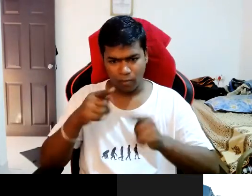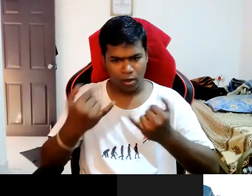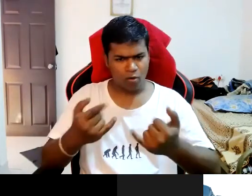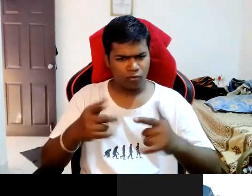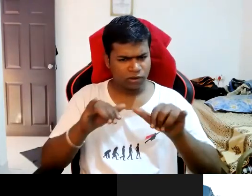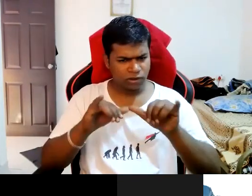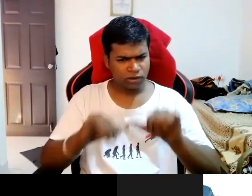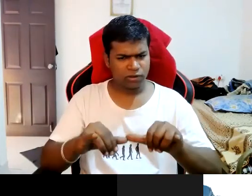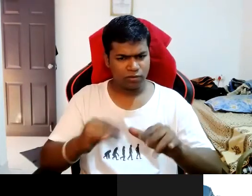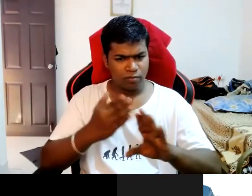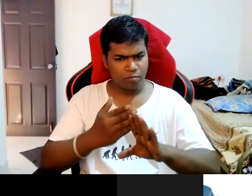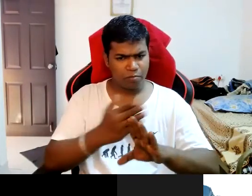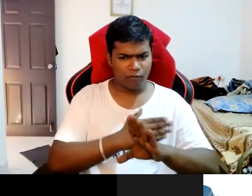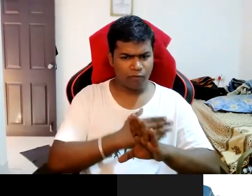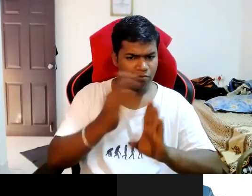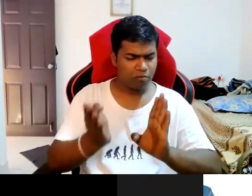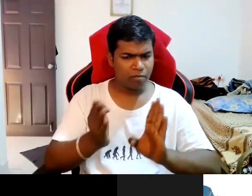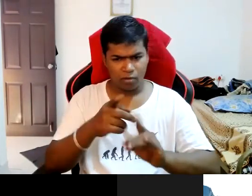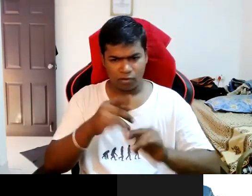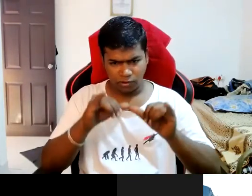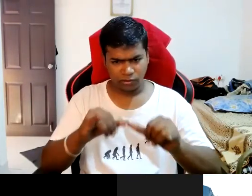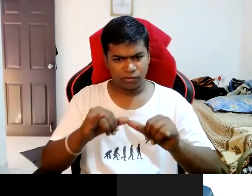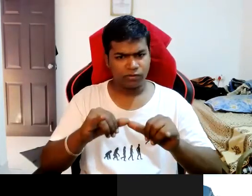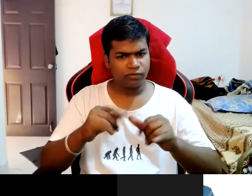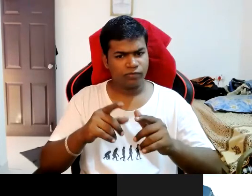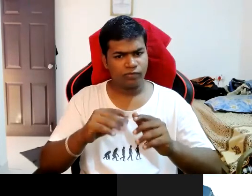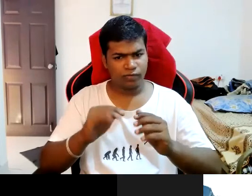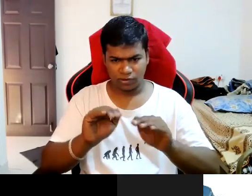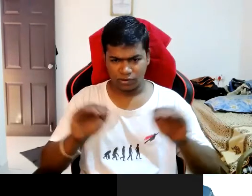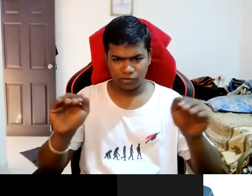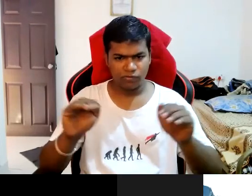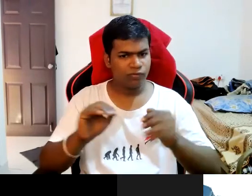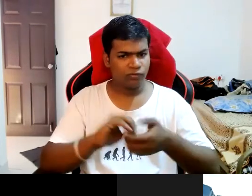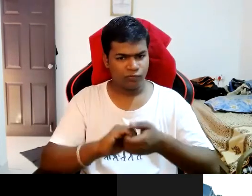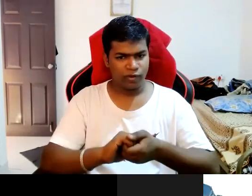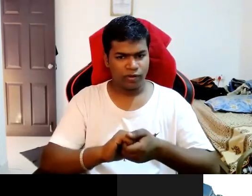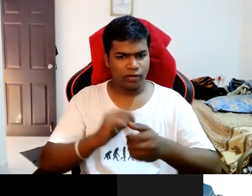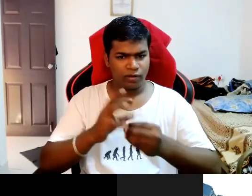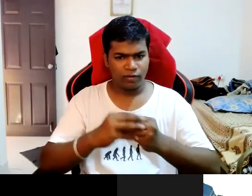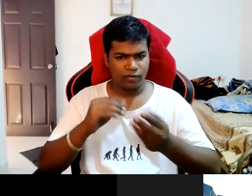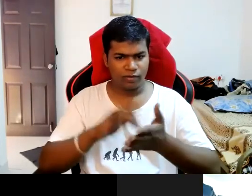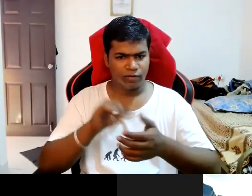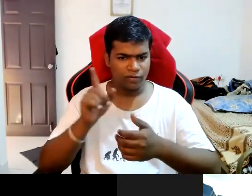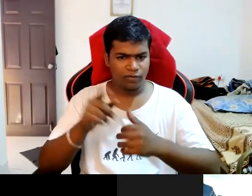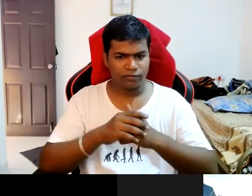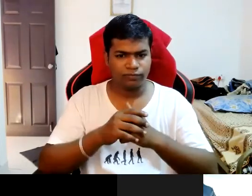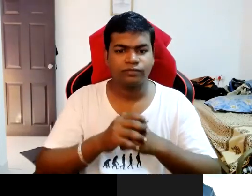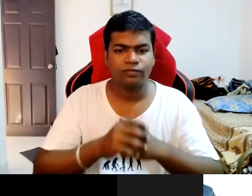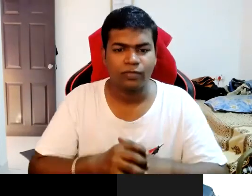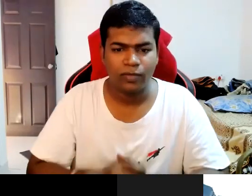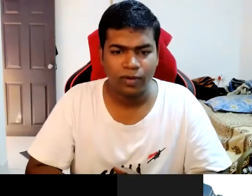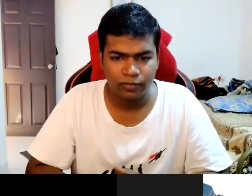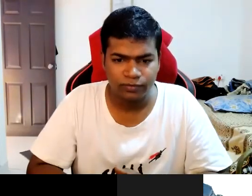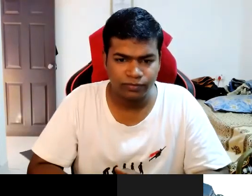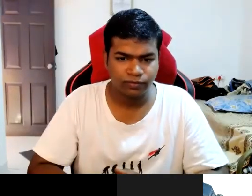until before uh COVID-19 you are staying with your childhood friend in Bangalore no no no actually she was with me for